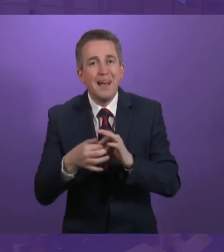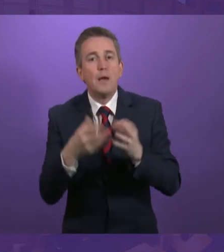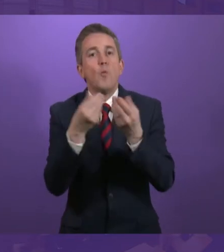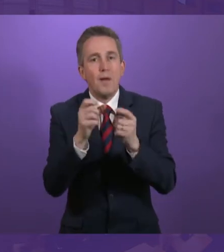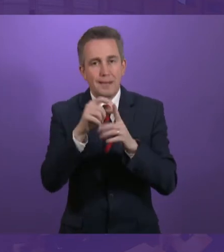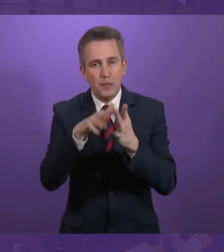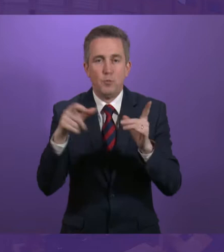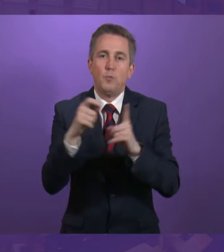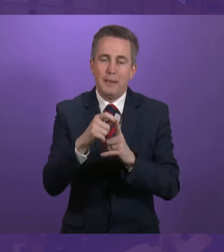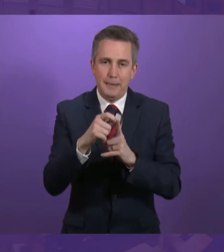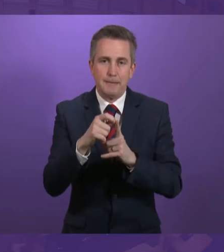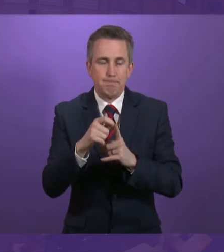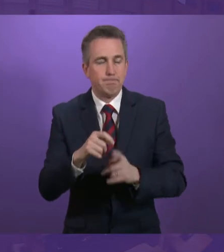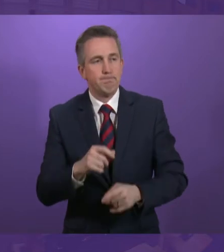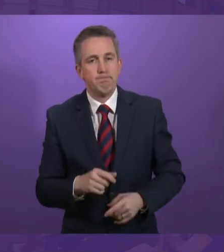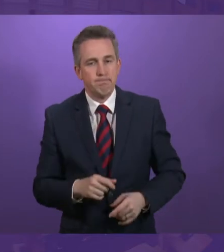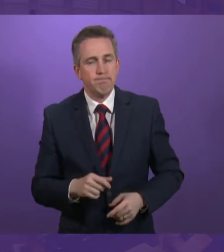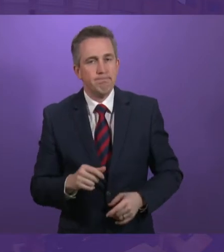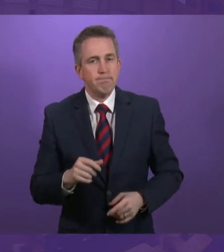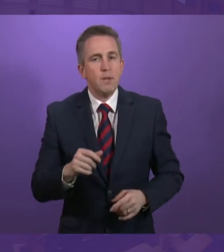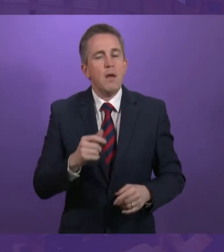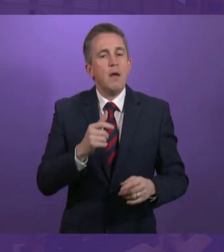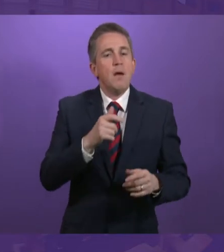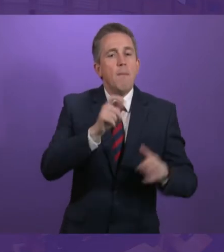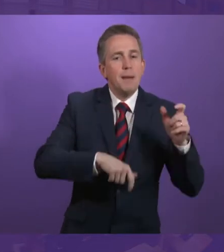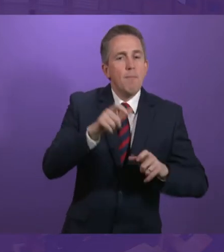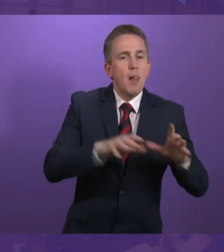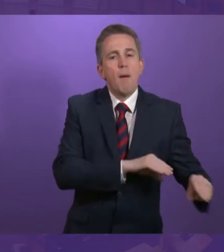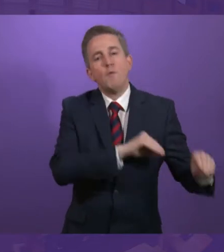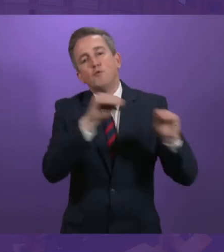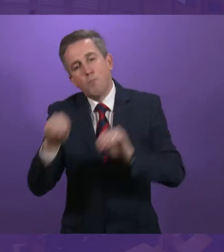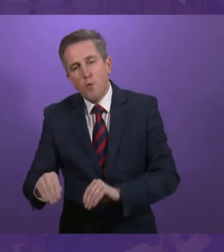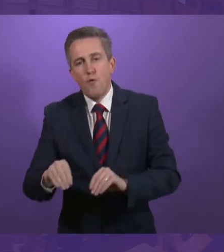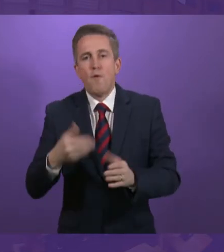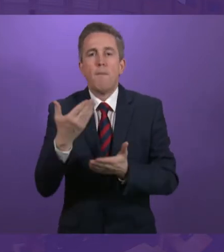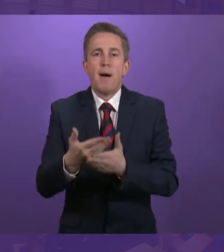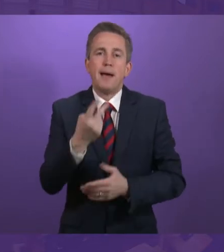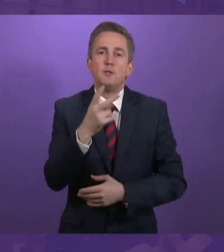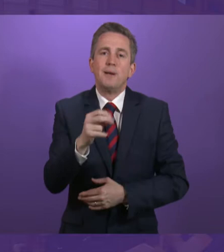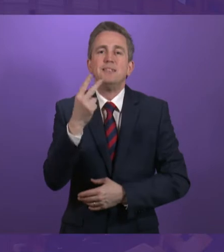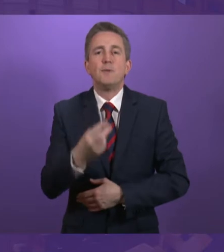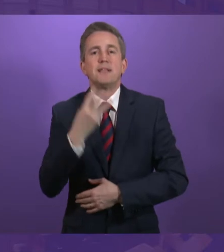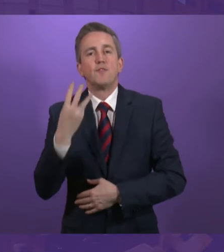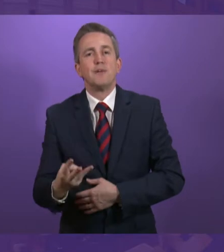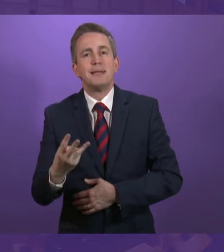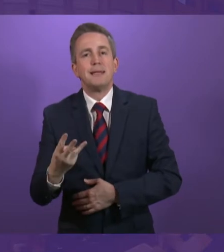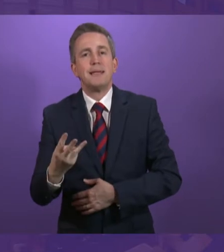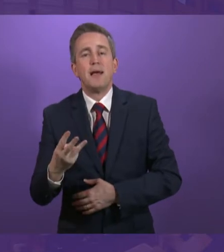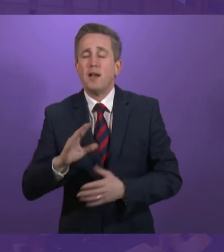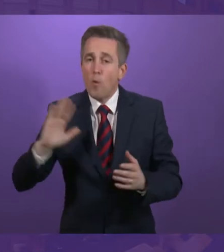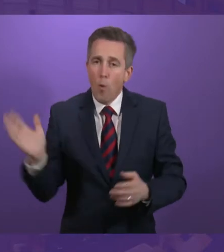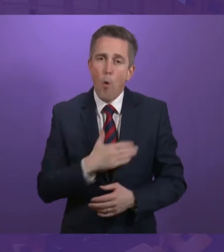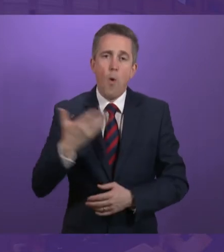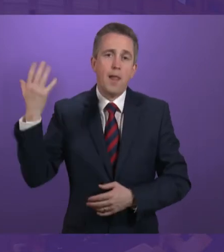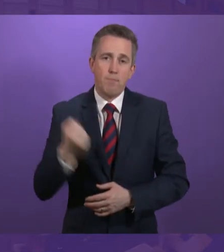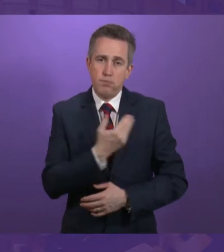With their cooperation I expect the majority of people to be transferred by 2023 with all cases fully transferred by